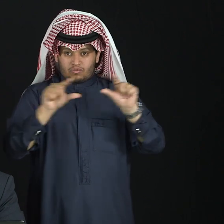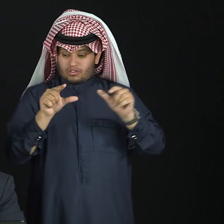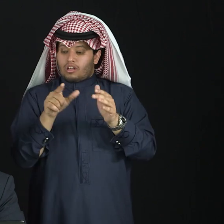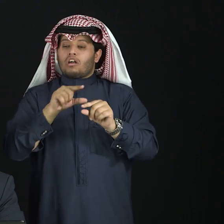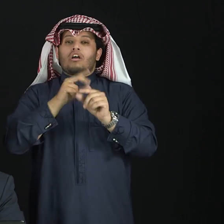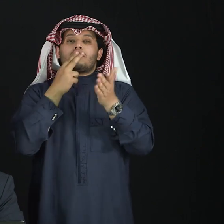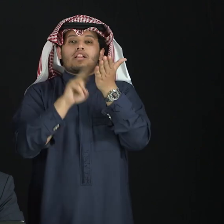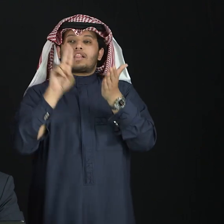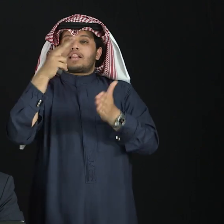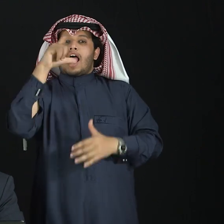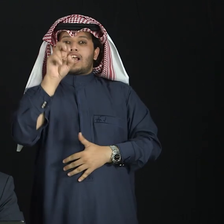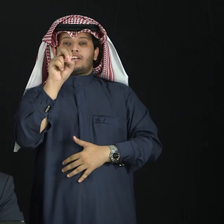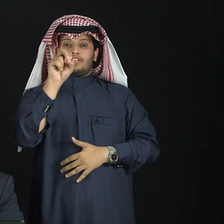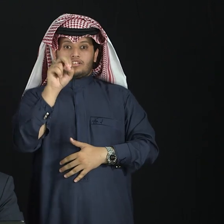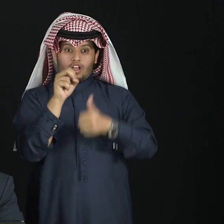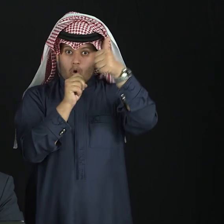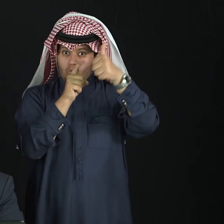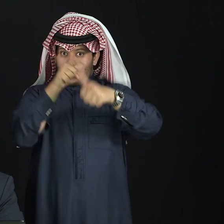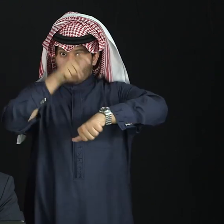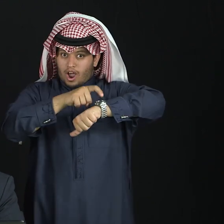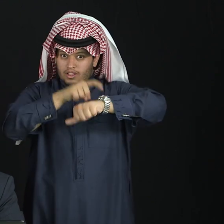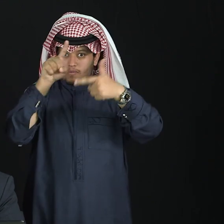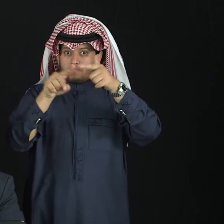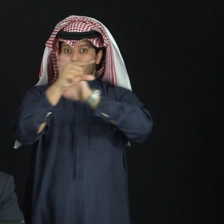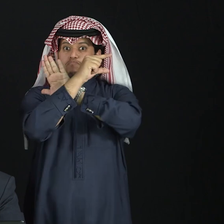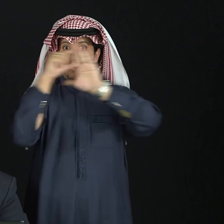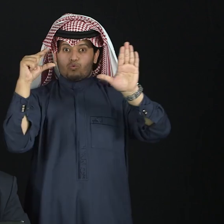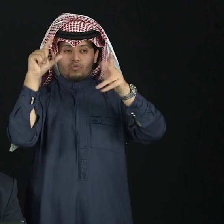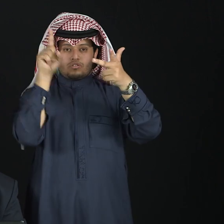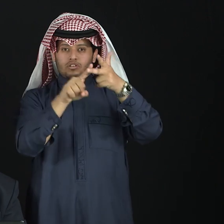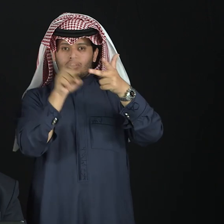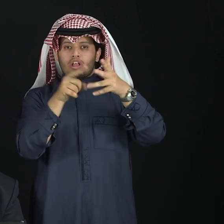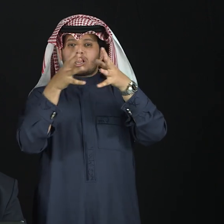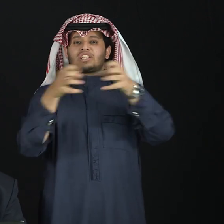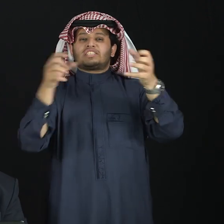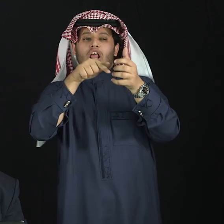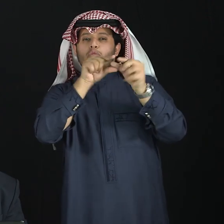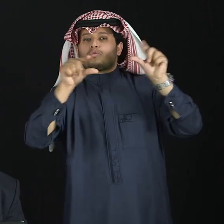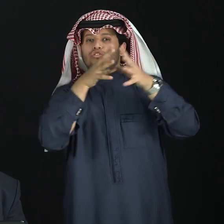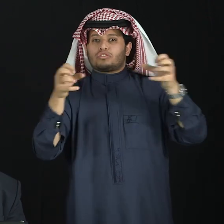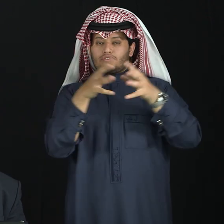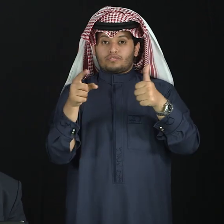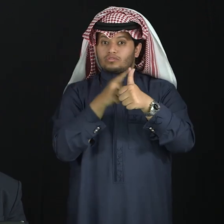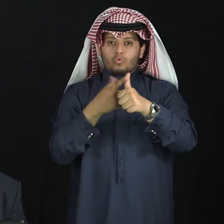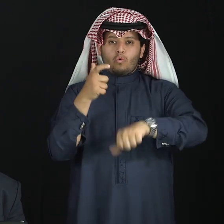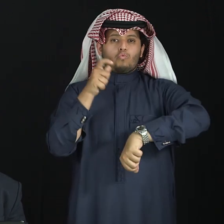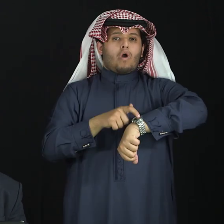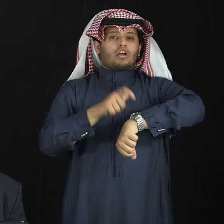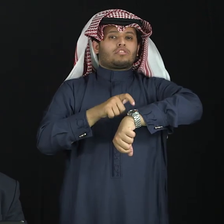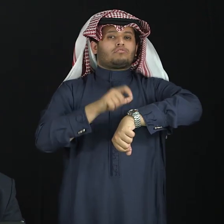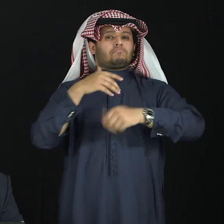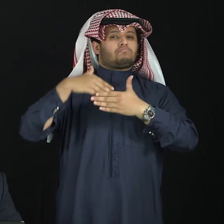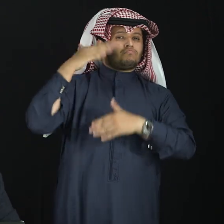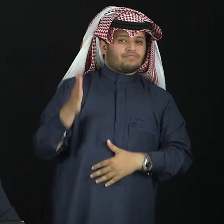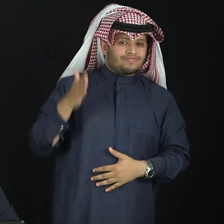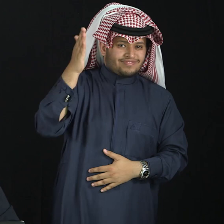I am going to move to a very big city. So I start with time, time in the